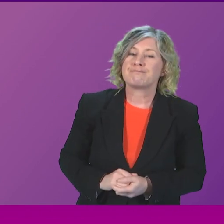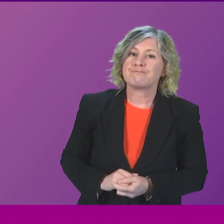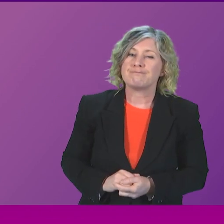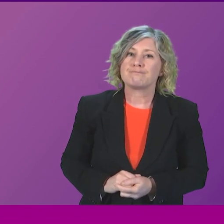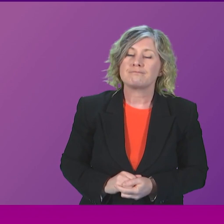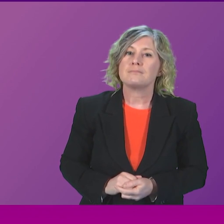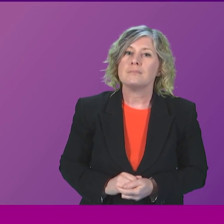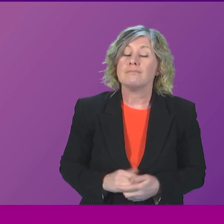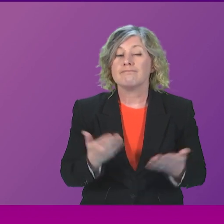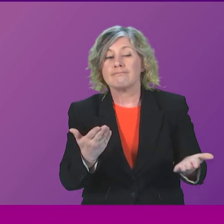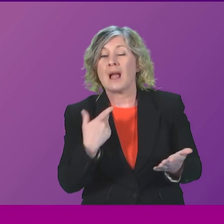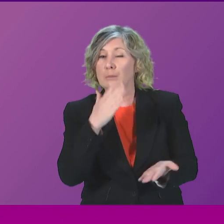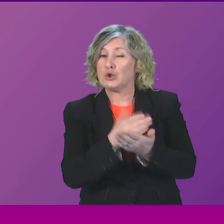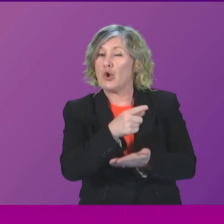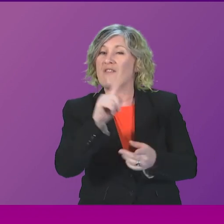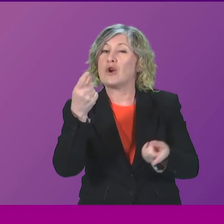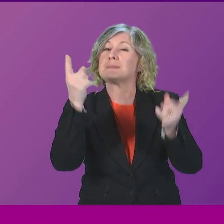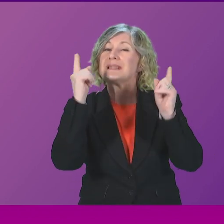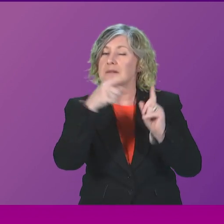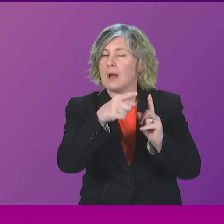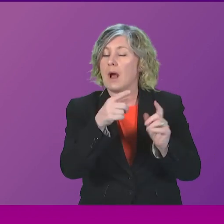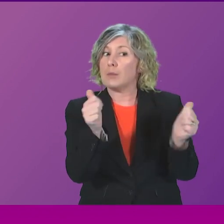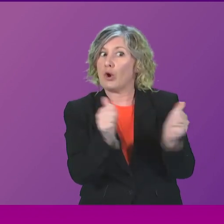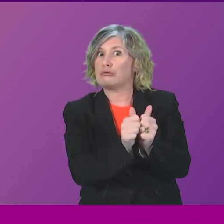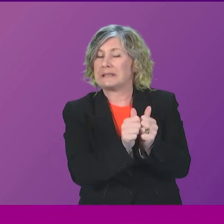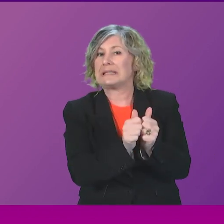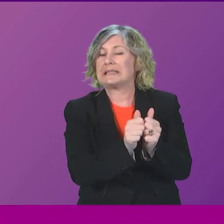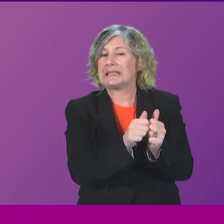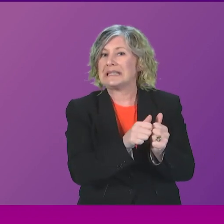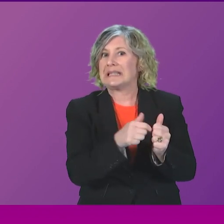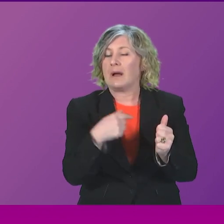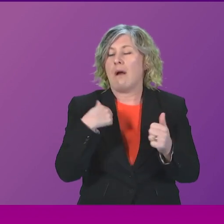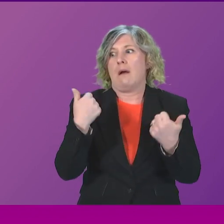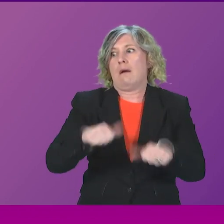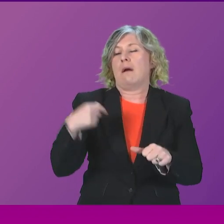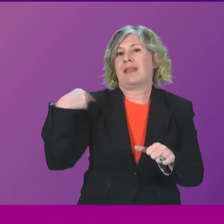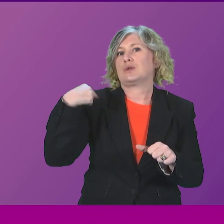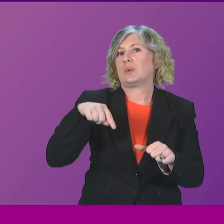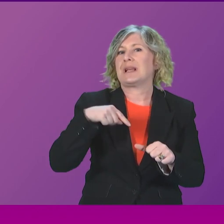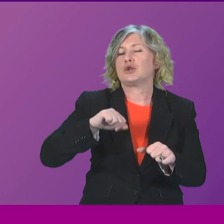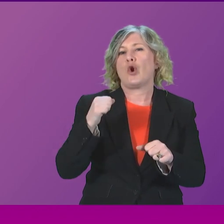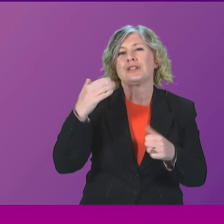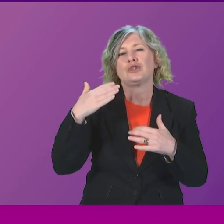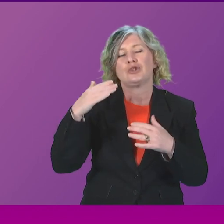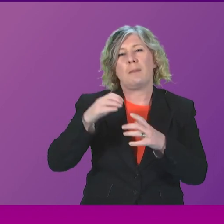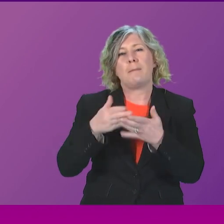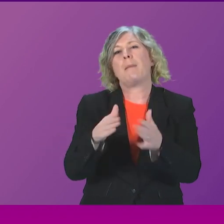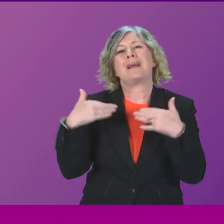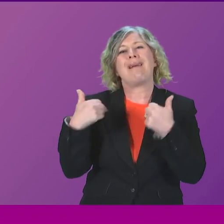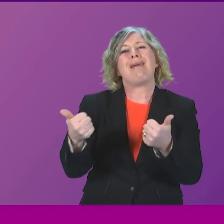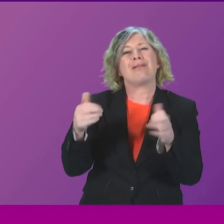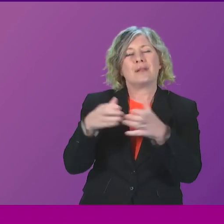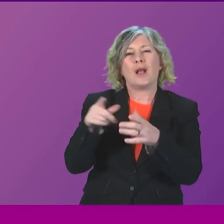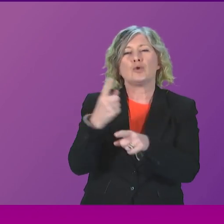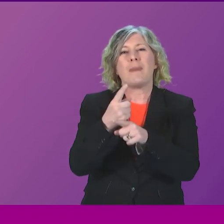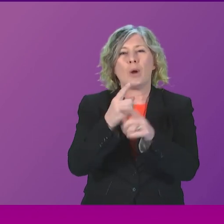I'm sure the First Minister would agree with me that it was very welcome to Public Health Scotland's report this week saying how beneficial the minimum unit